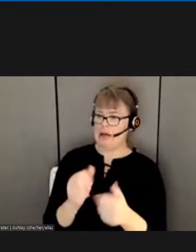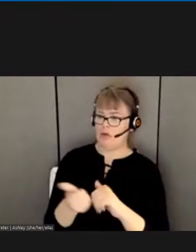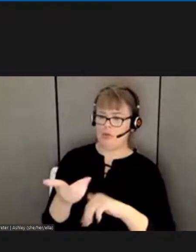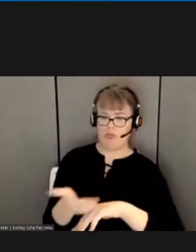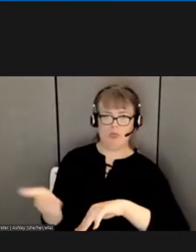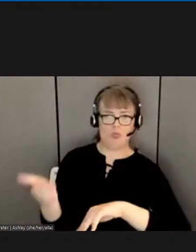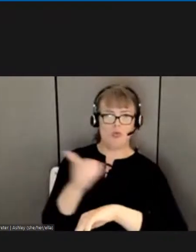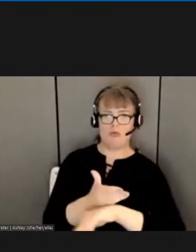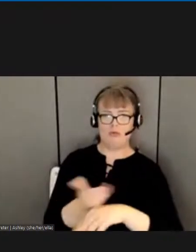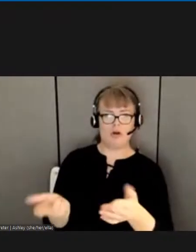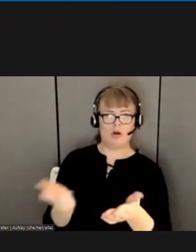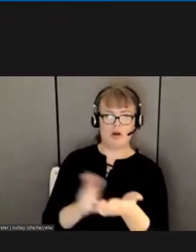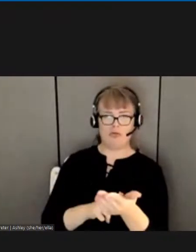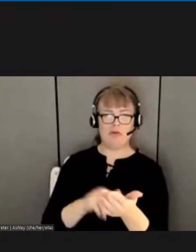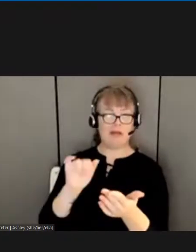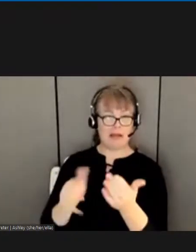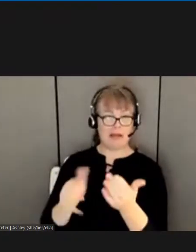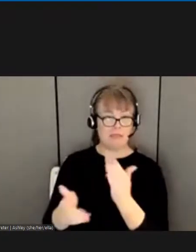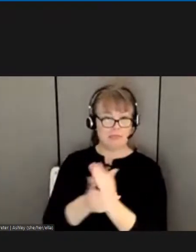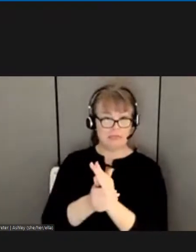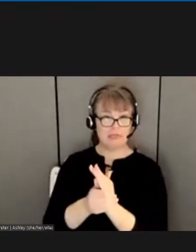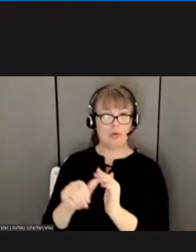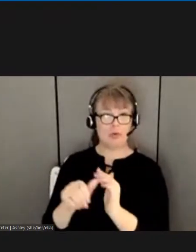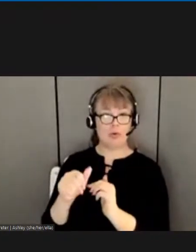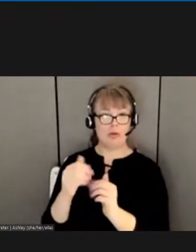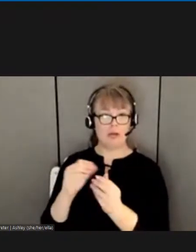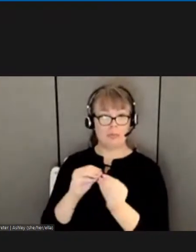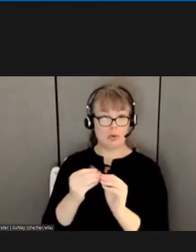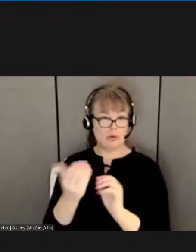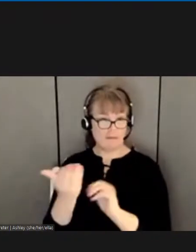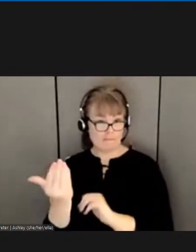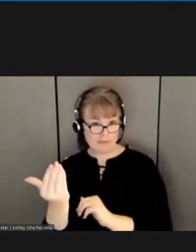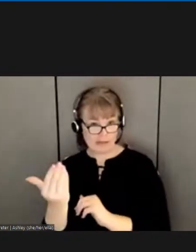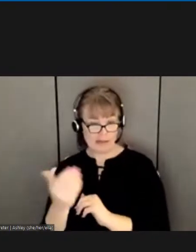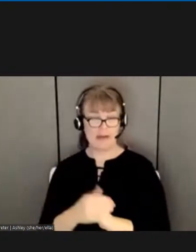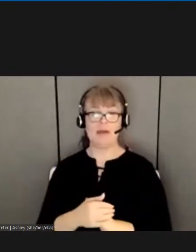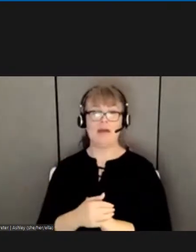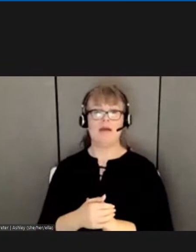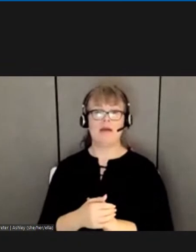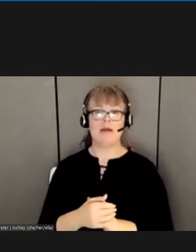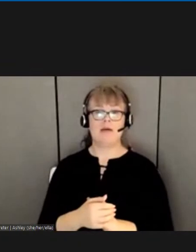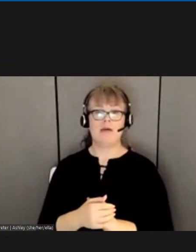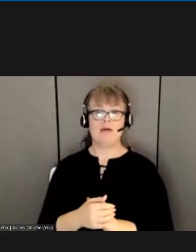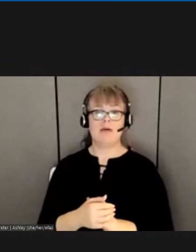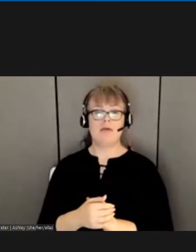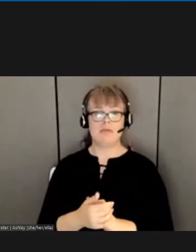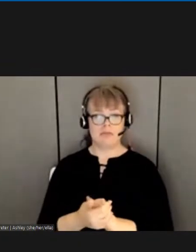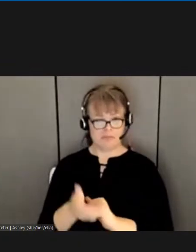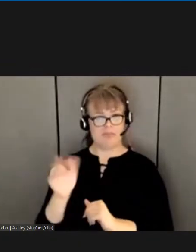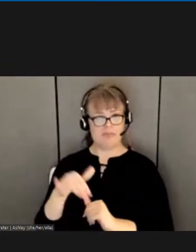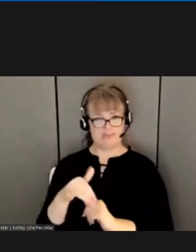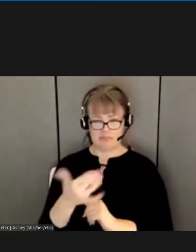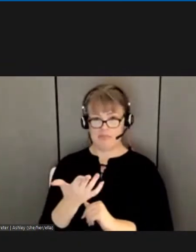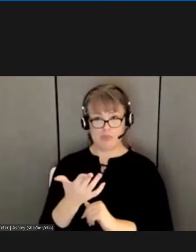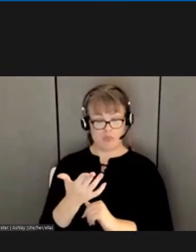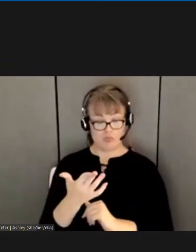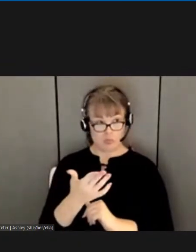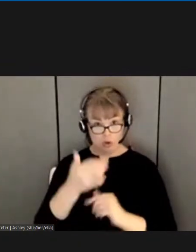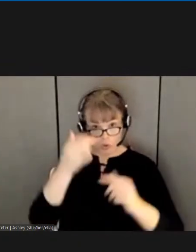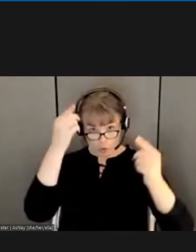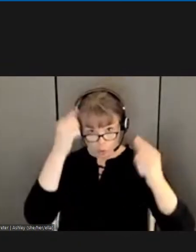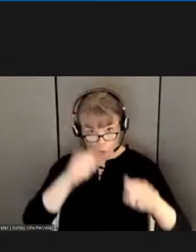without you know justice delays justice denied uh when we get a settlement it's supposed to be final and binding um